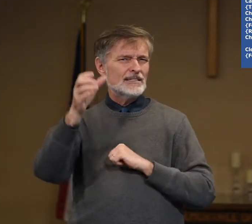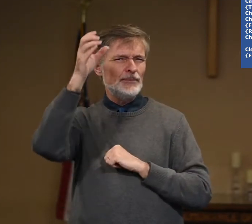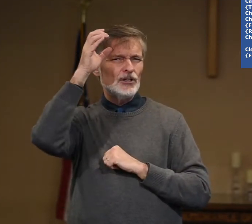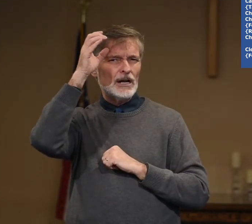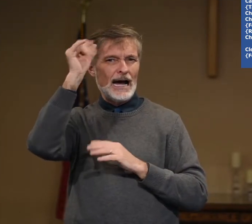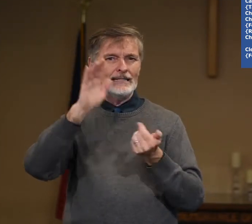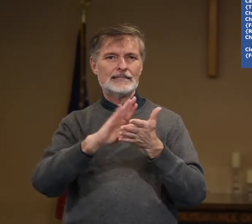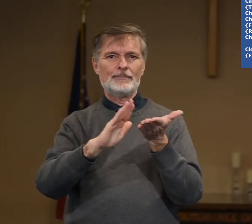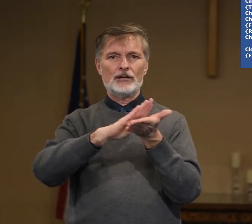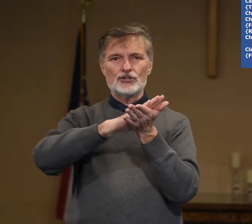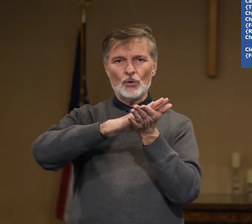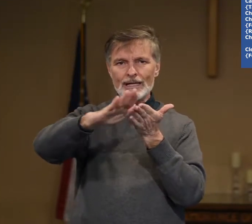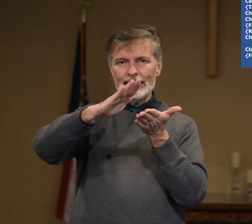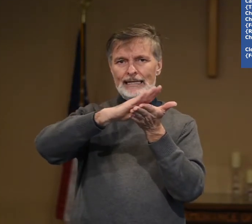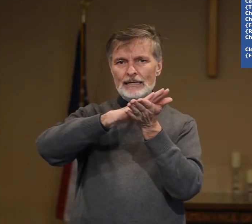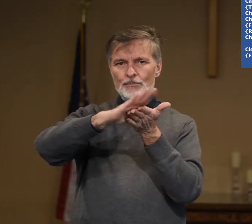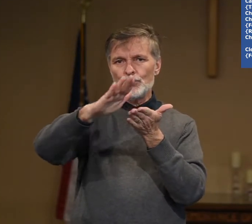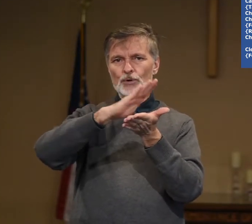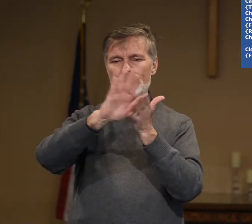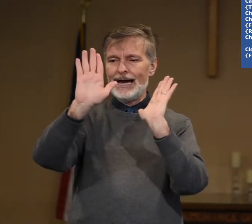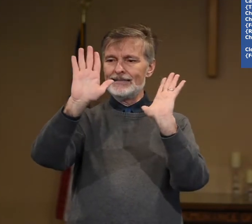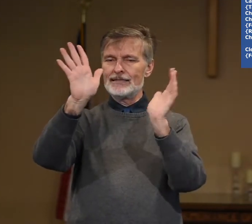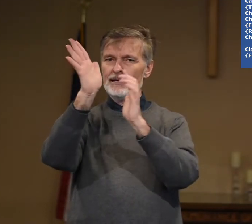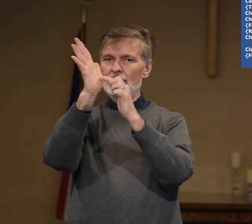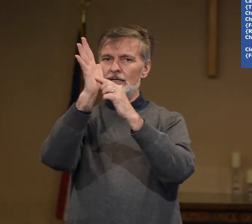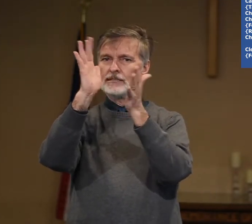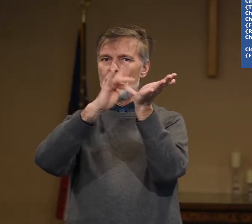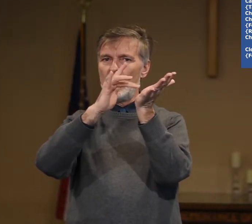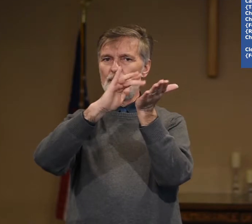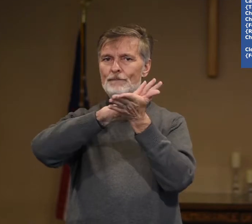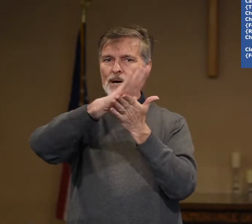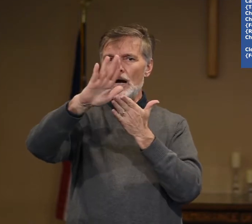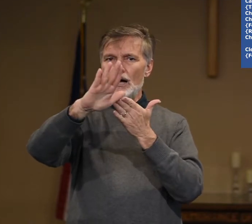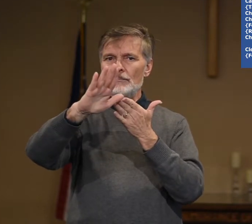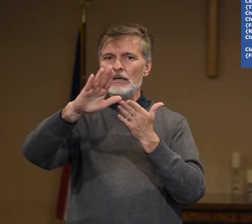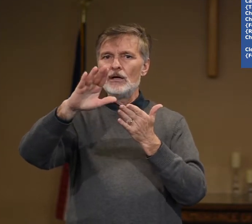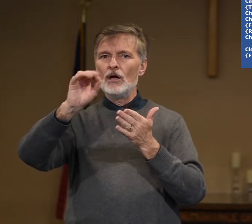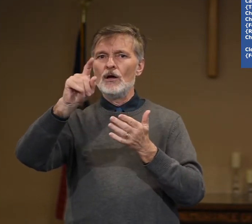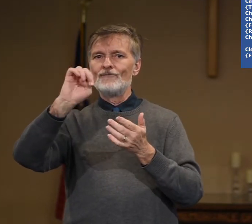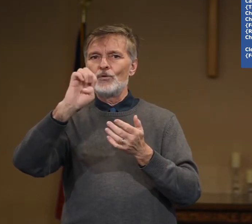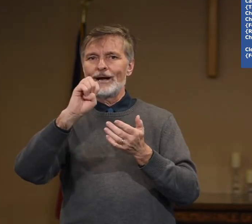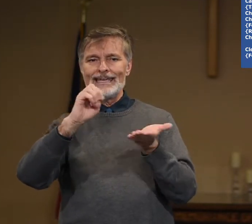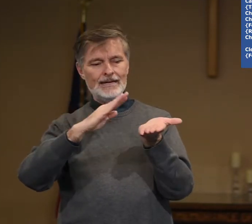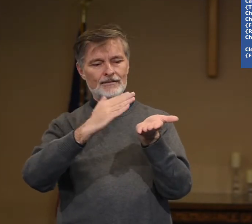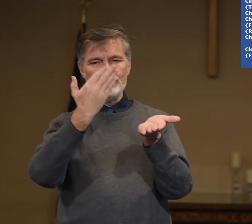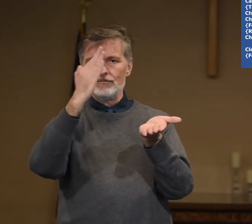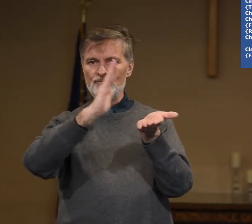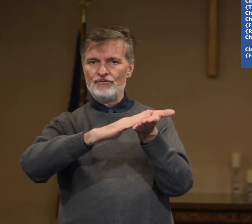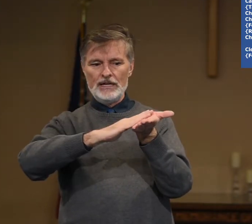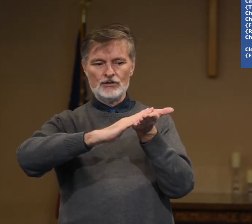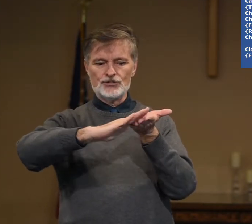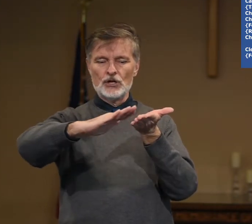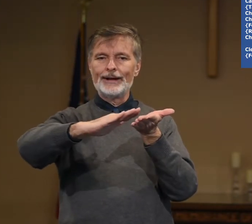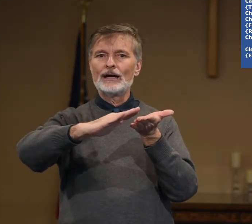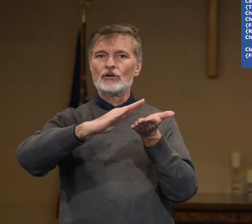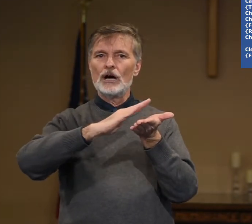similar concept there. So clean, pure, nice. It's palm on palm. Forgive, fingers going across.